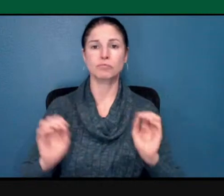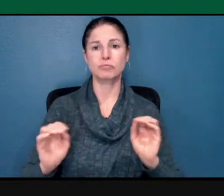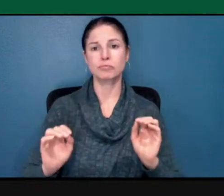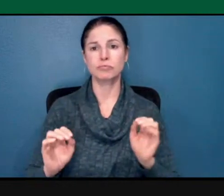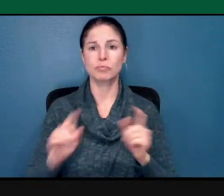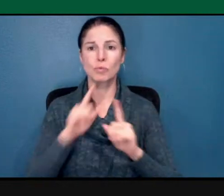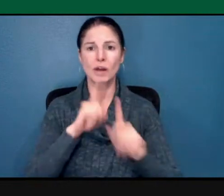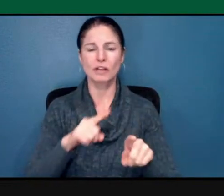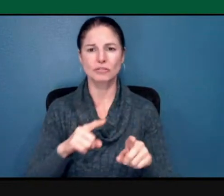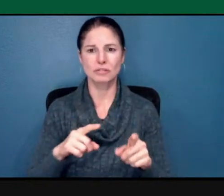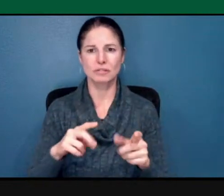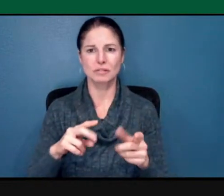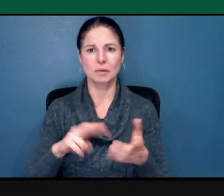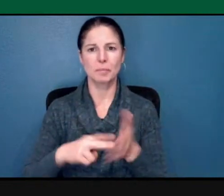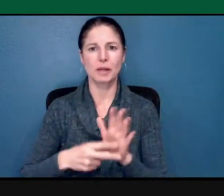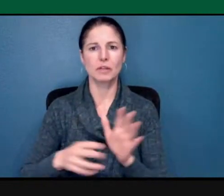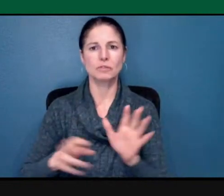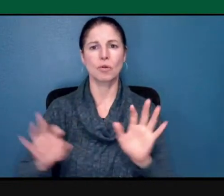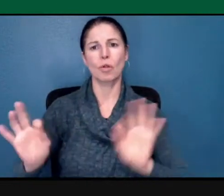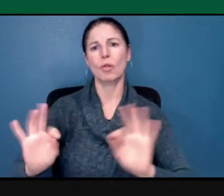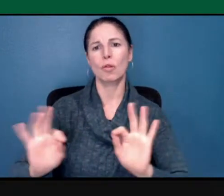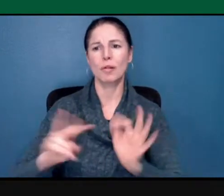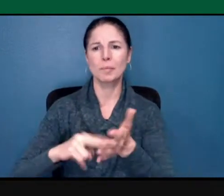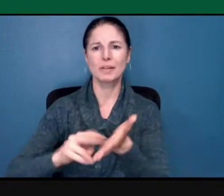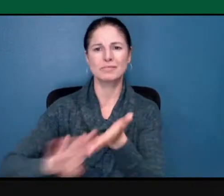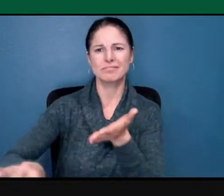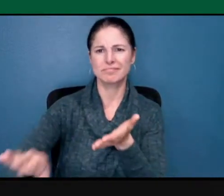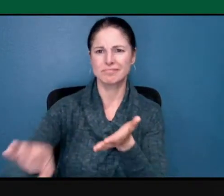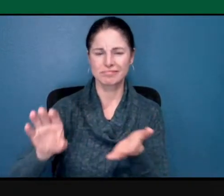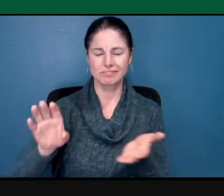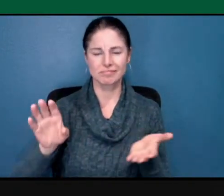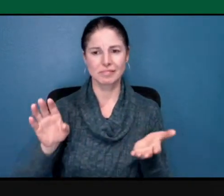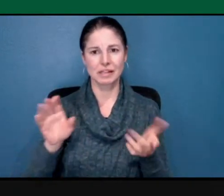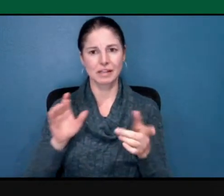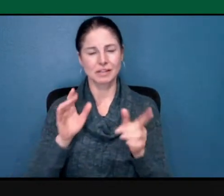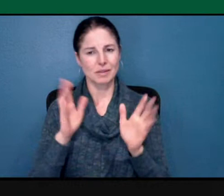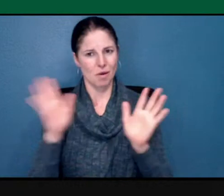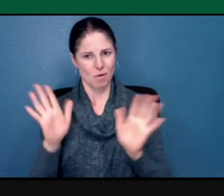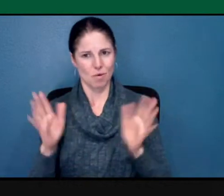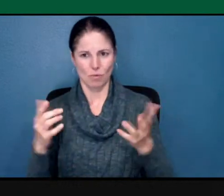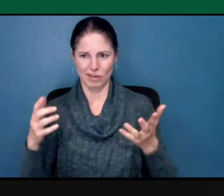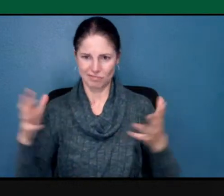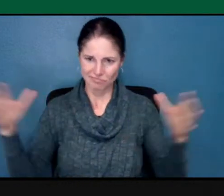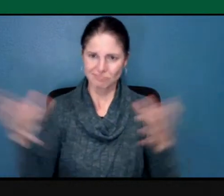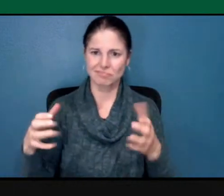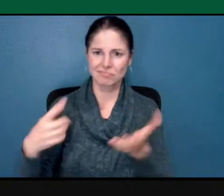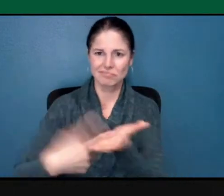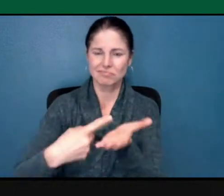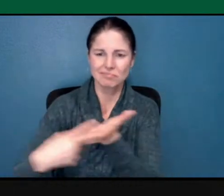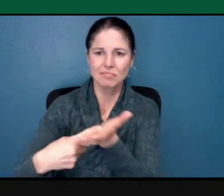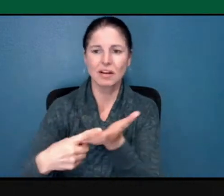and make sure that we are working actively to rid